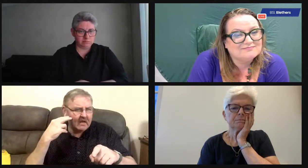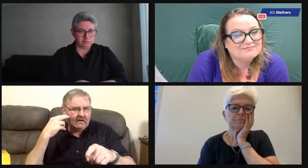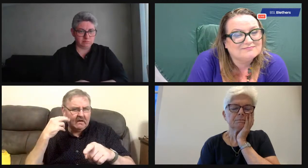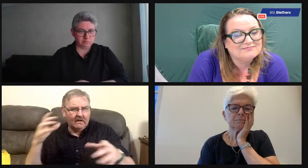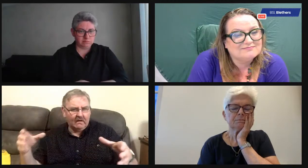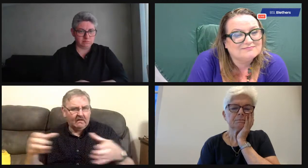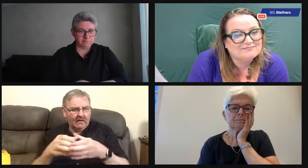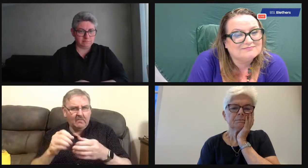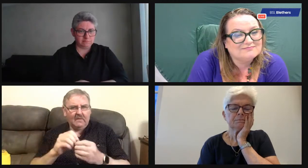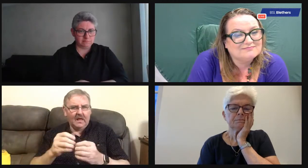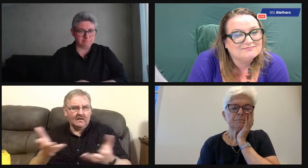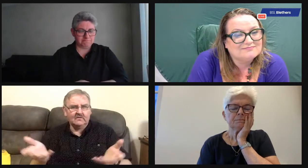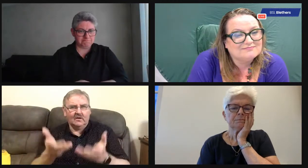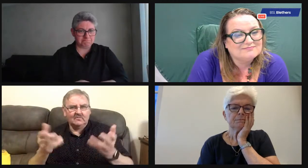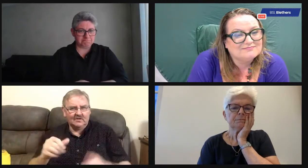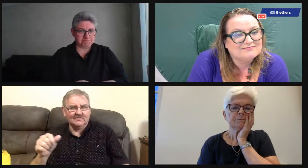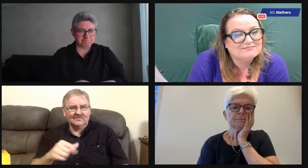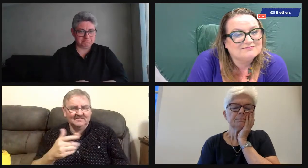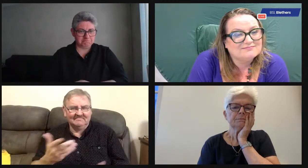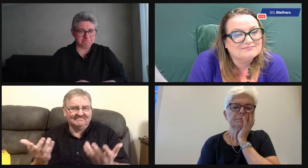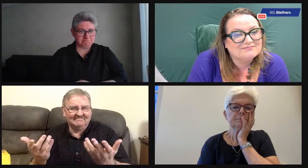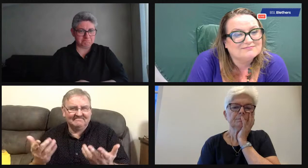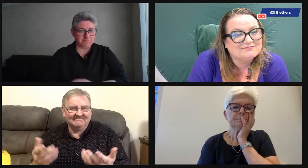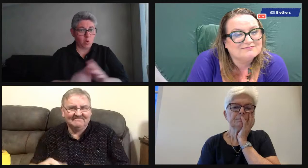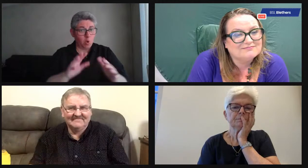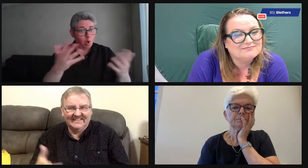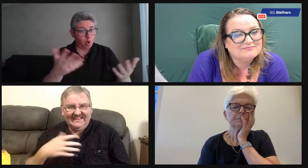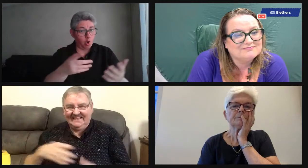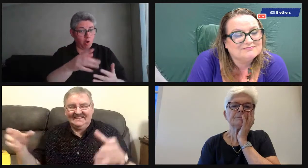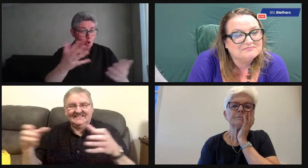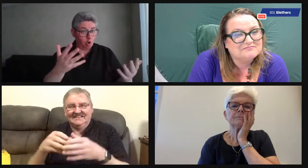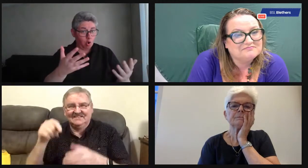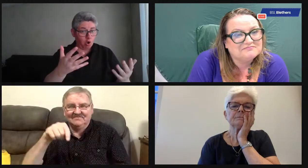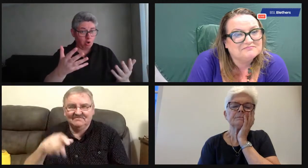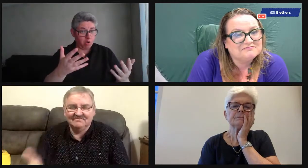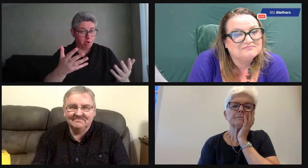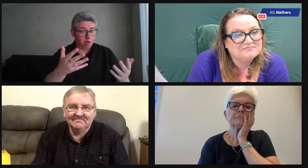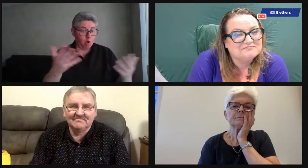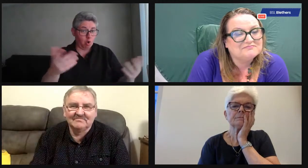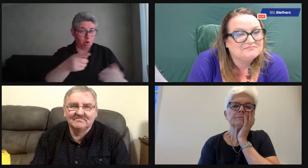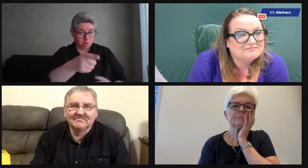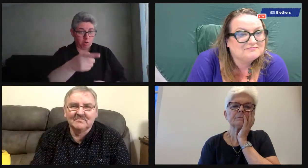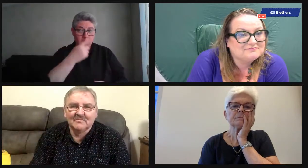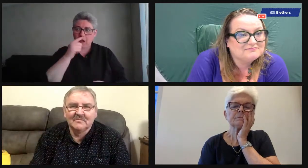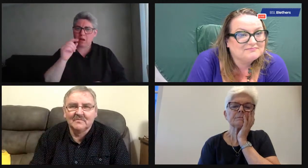you know, to place them in these homes. But maybe we should be having dialogue to say they should be together.